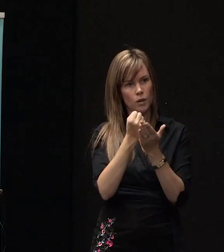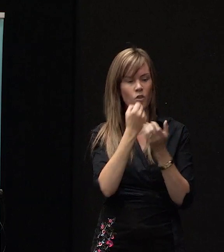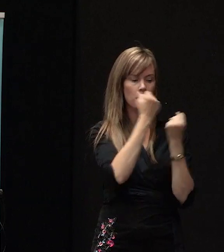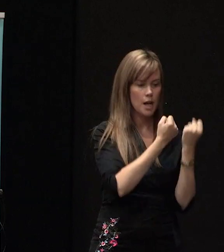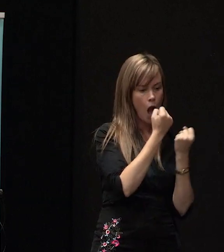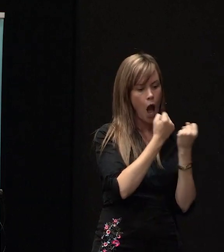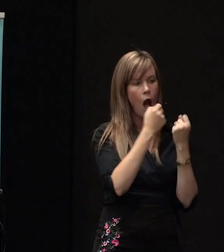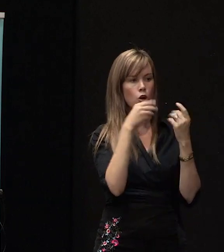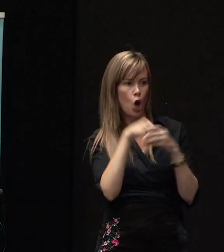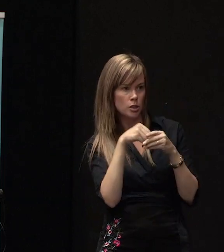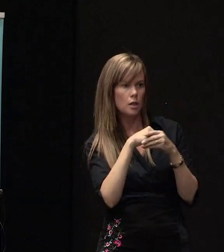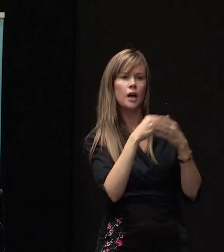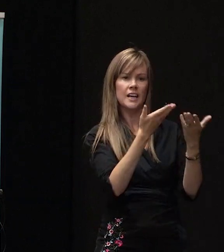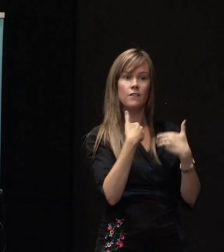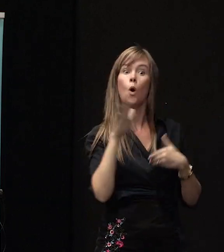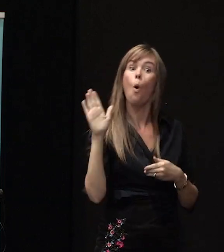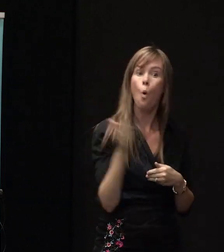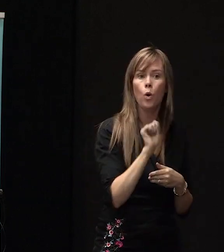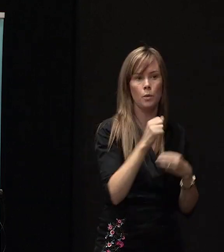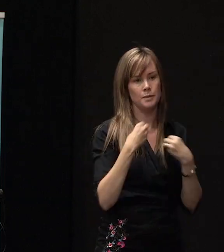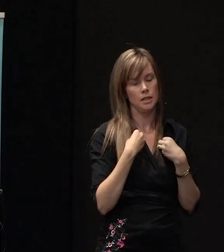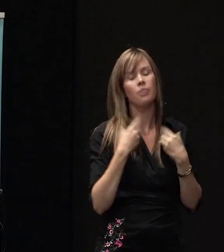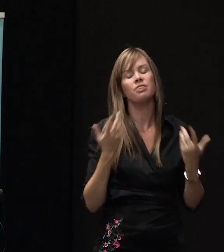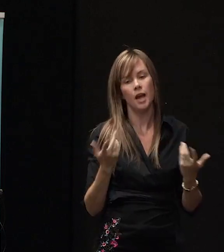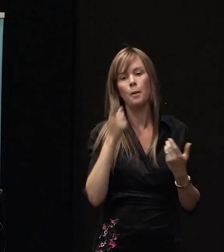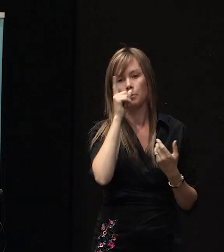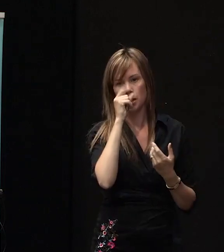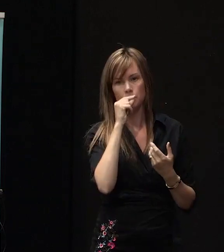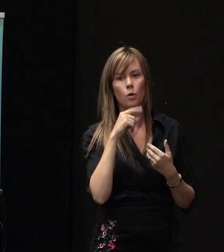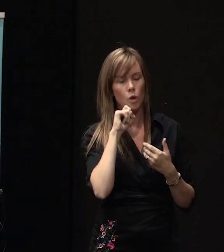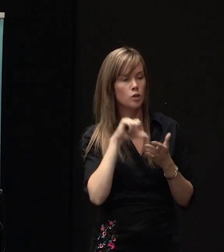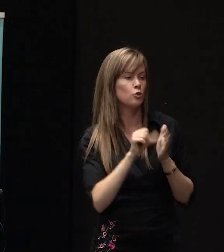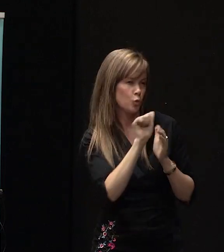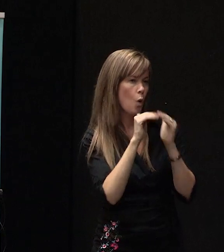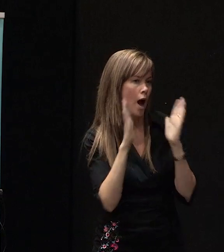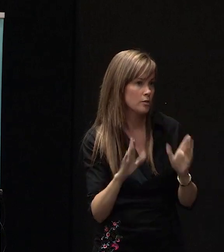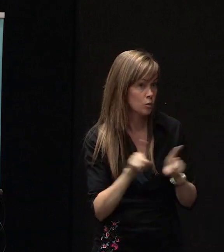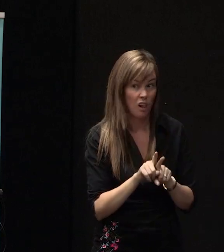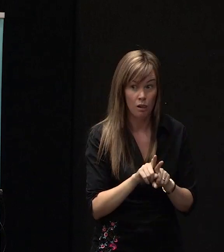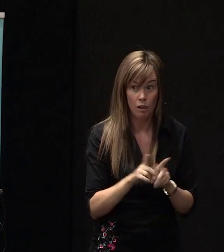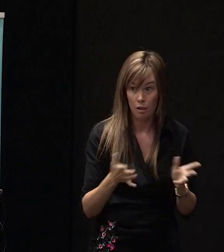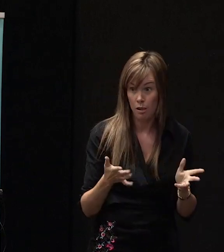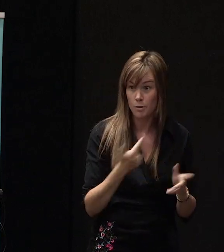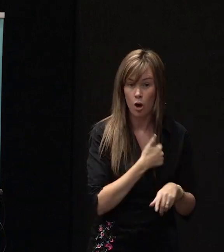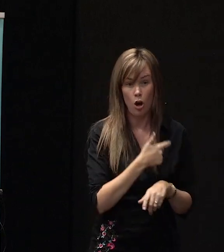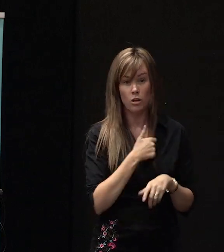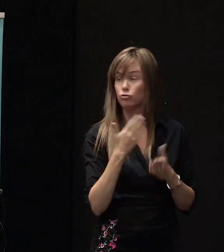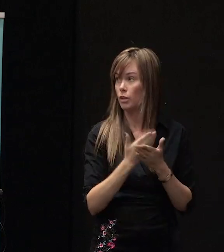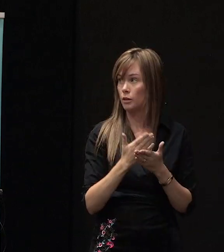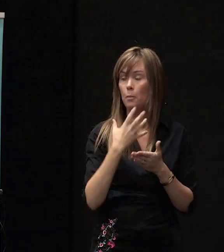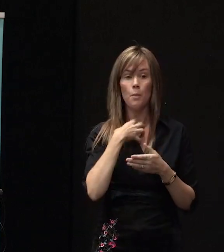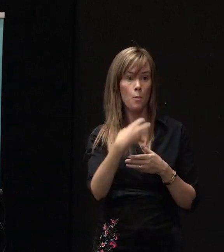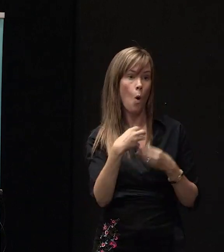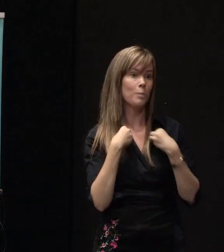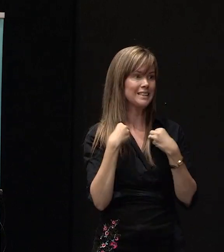to the chase here. Bring us all your business and then we'll insure your house as well. Sorry, let's just, you know, let's not. Well, you know, that's the honest thing. You know, the more business you bring